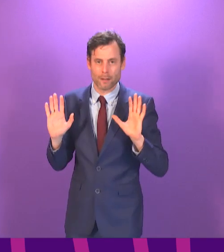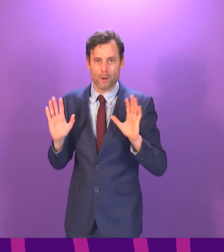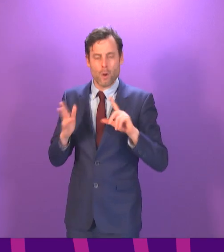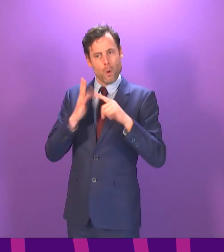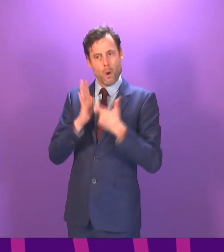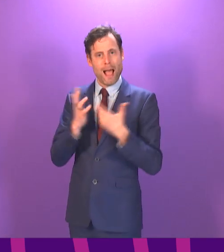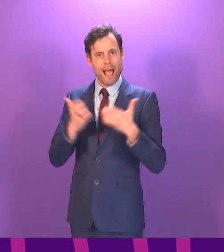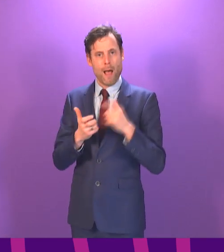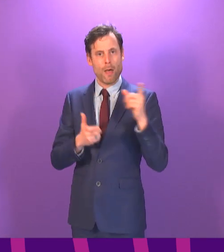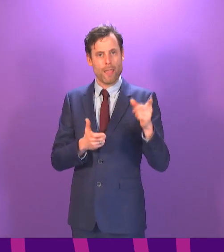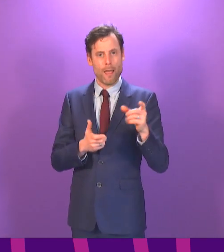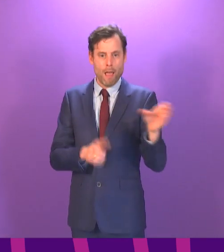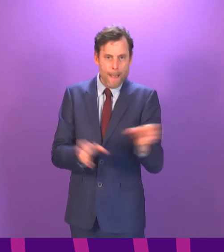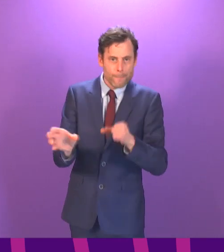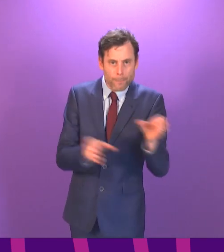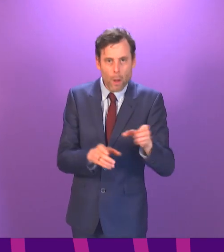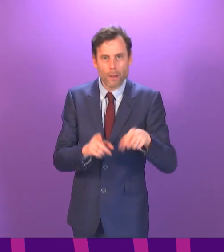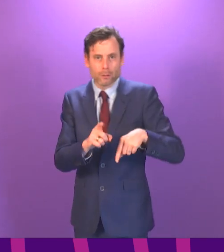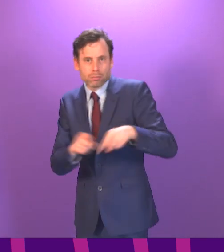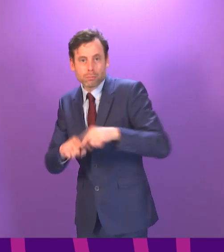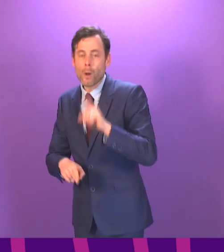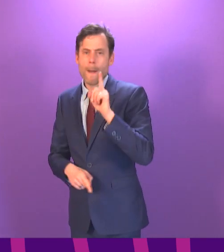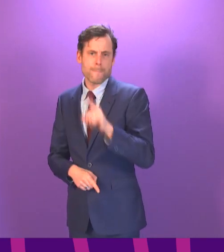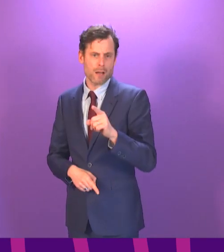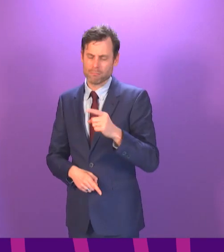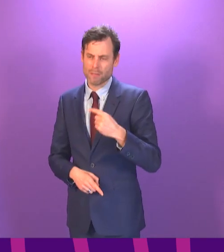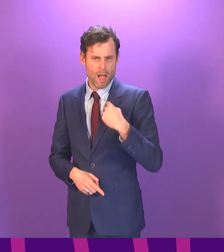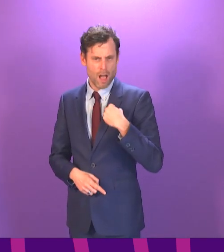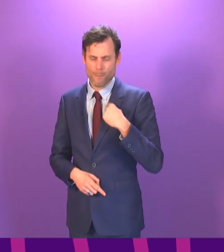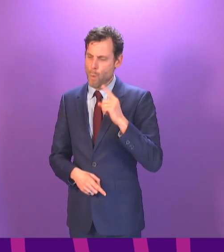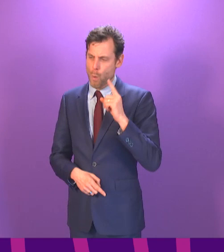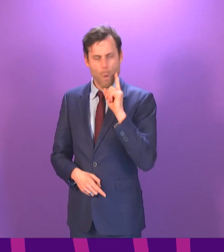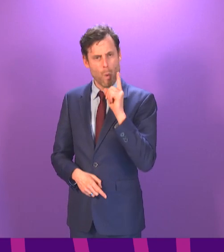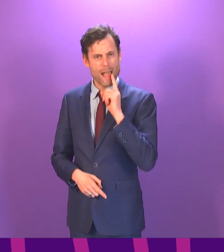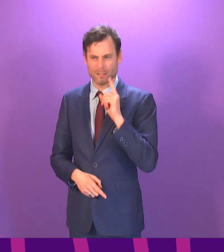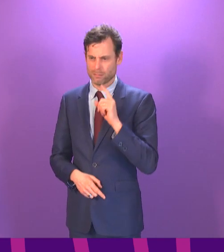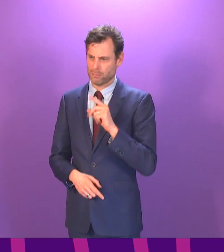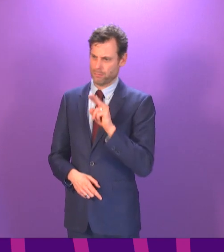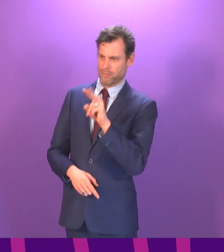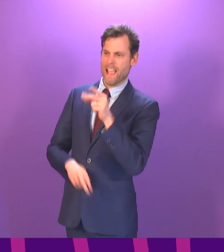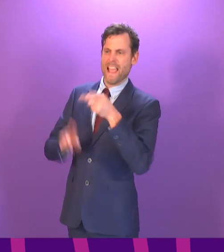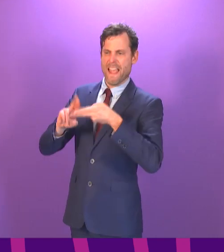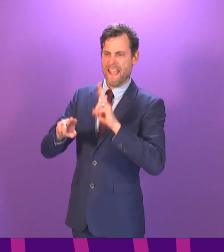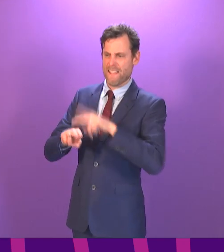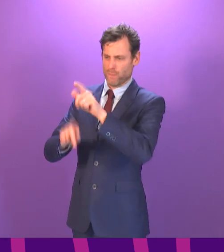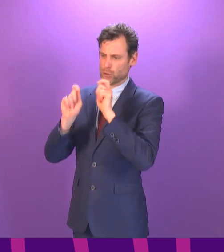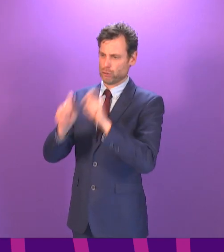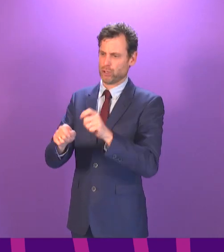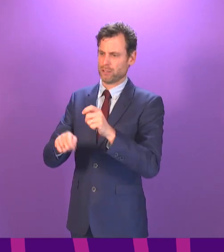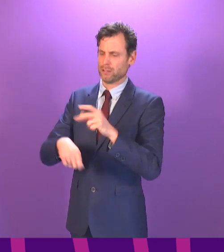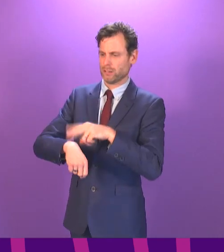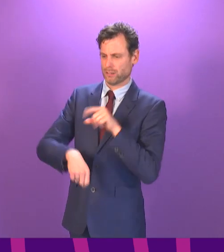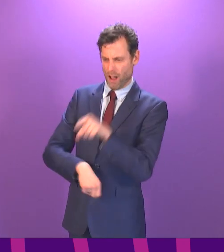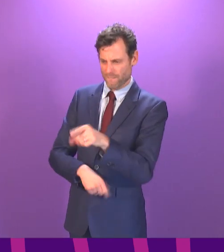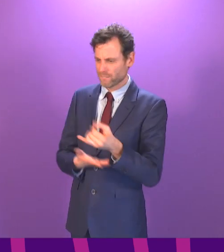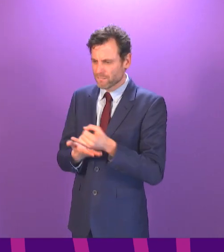practices. But I have no hesitation in saying that any employer that is treating workers unfairly or against the